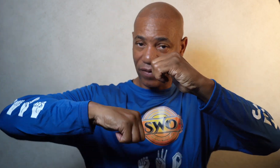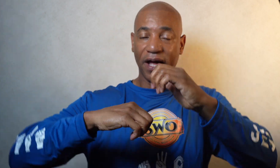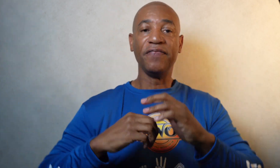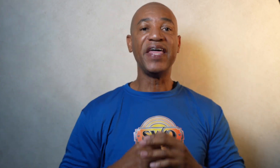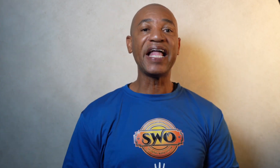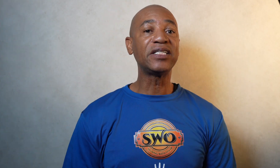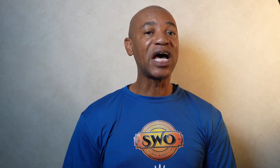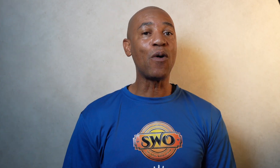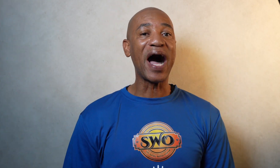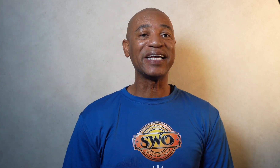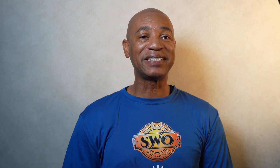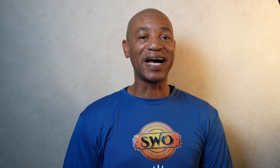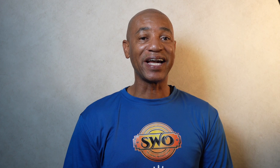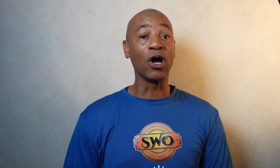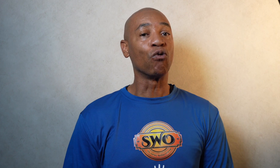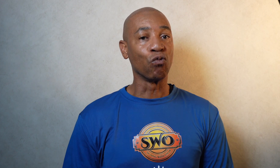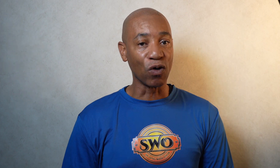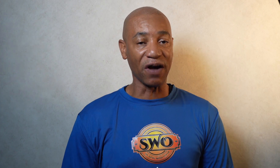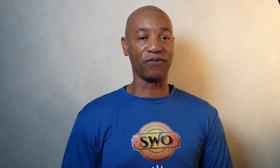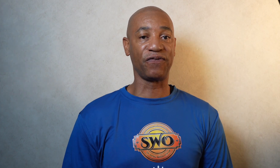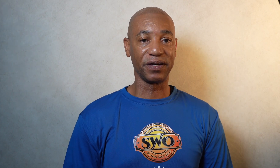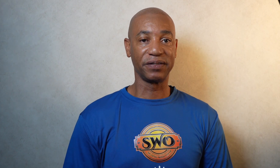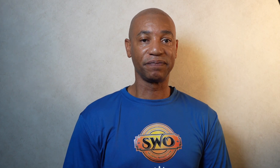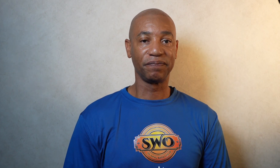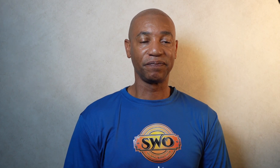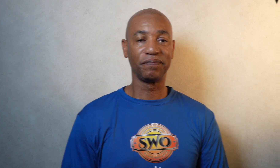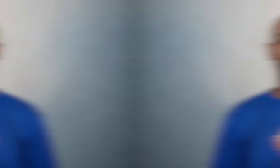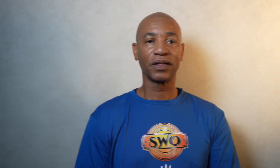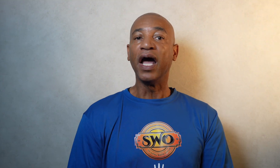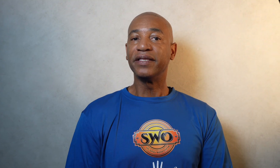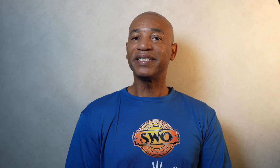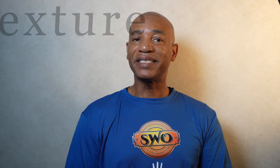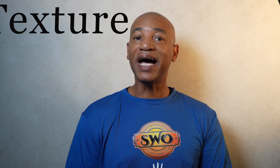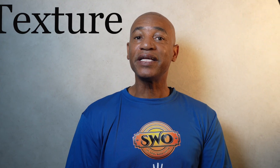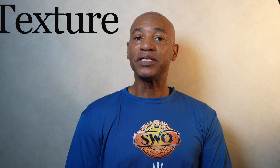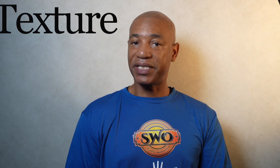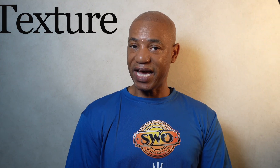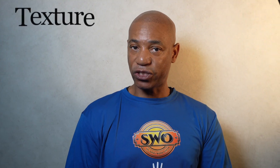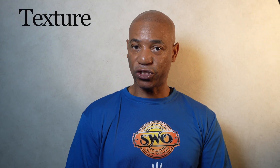That is how I sign rough. To sign texture.